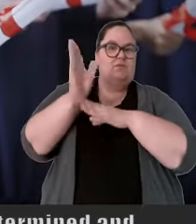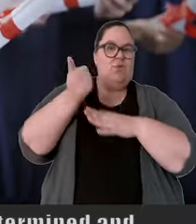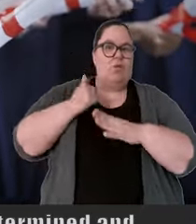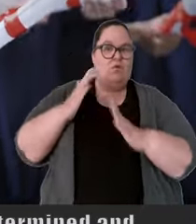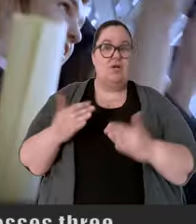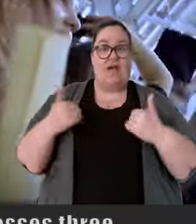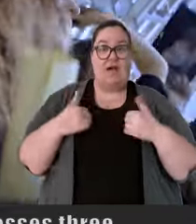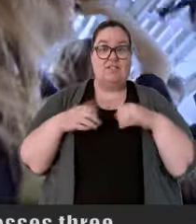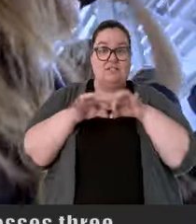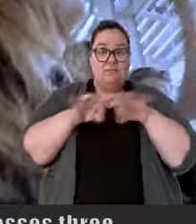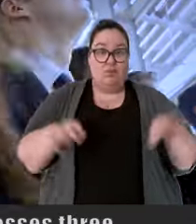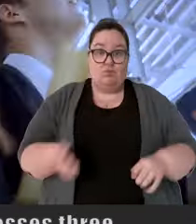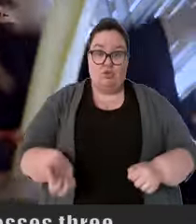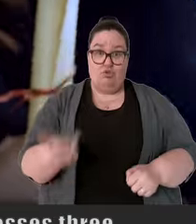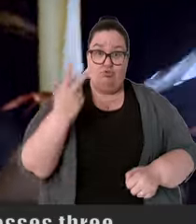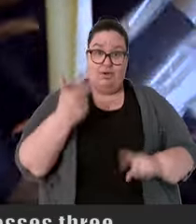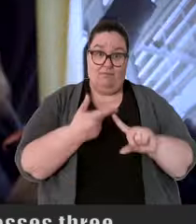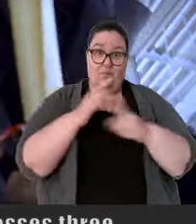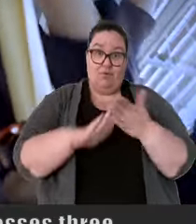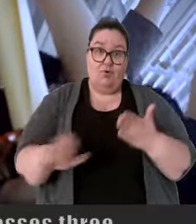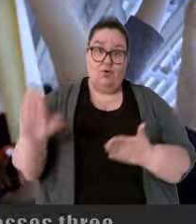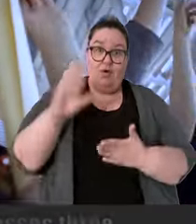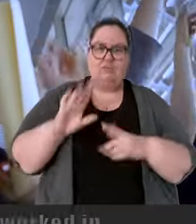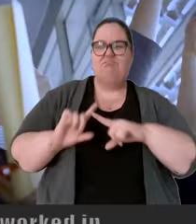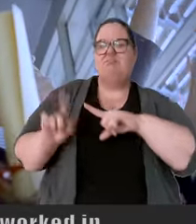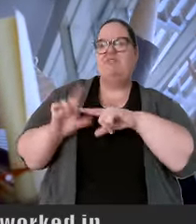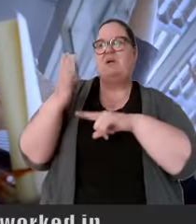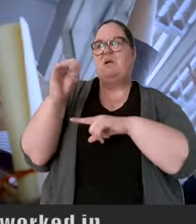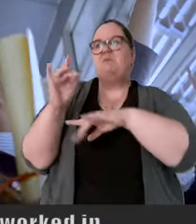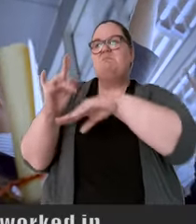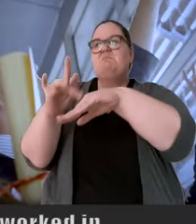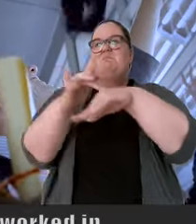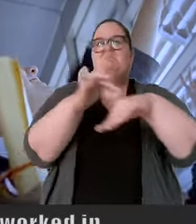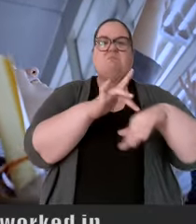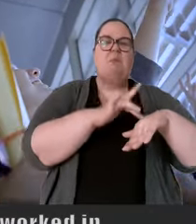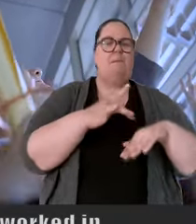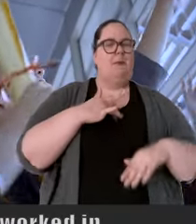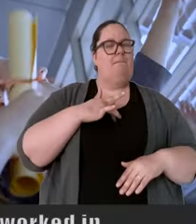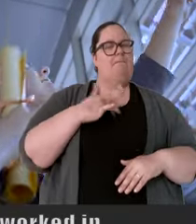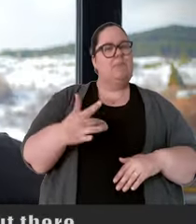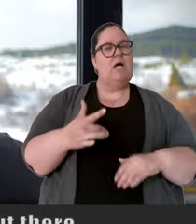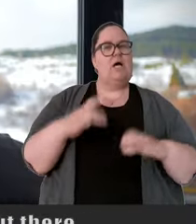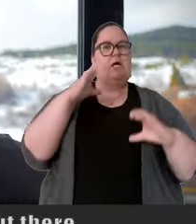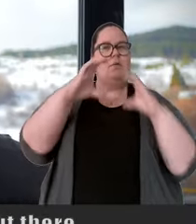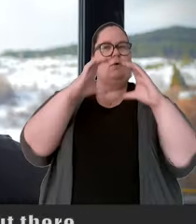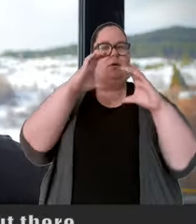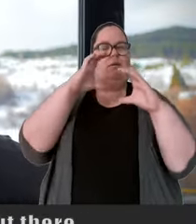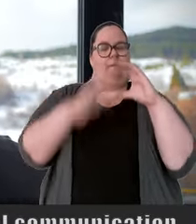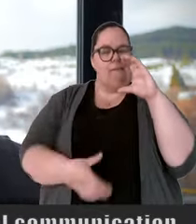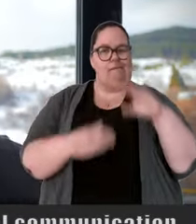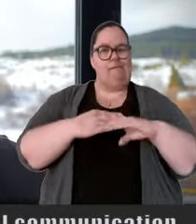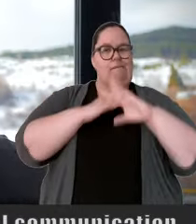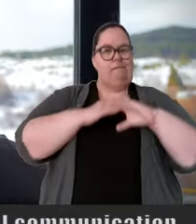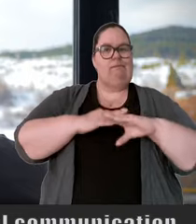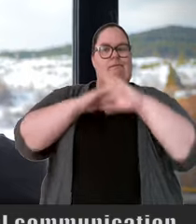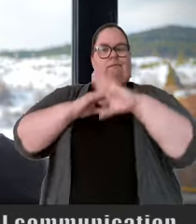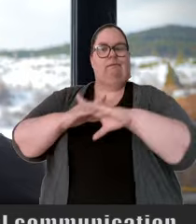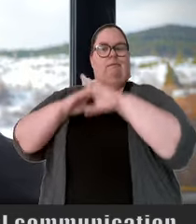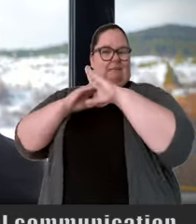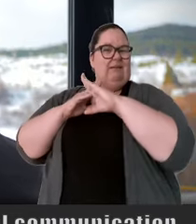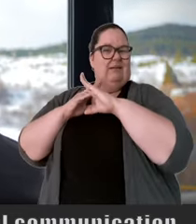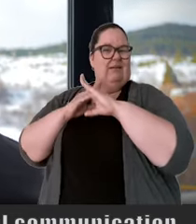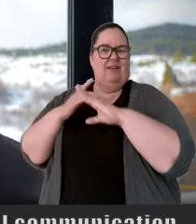entrepreneur possesses three college diplomas. She worked in various companies, but there were often institutional